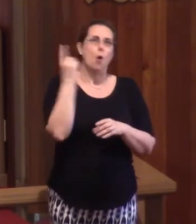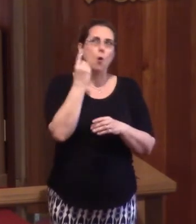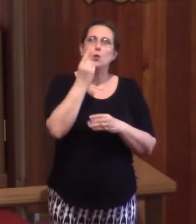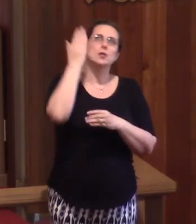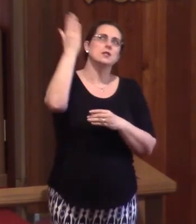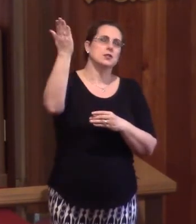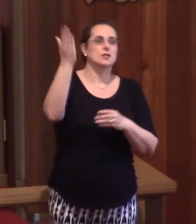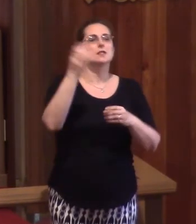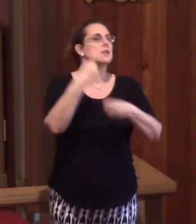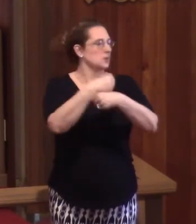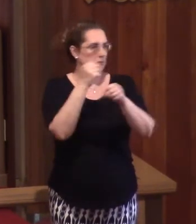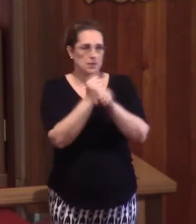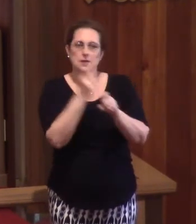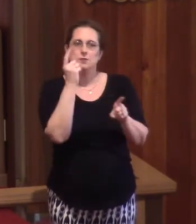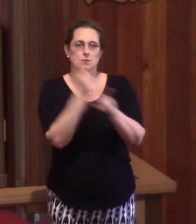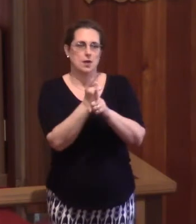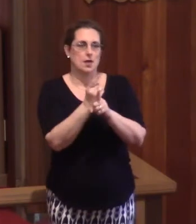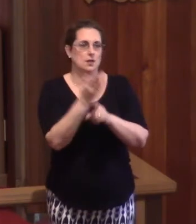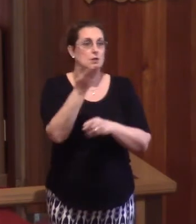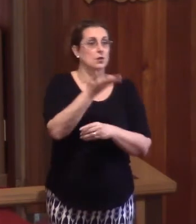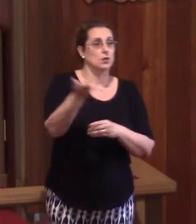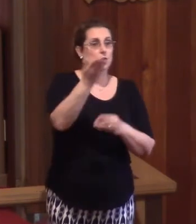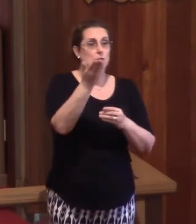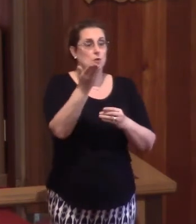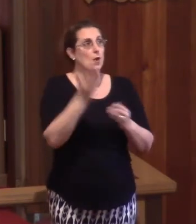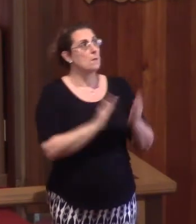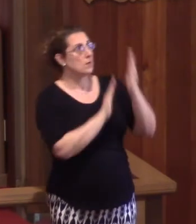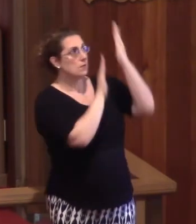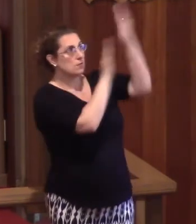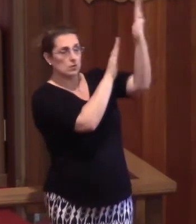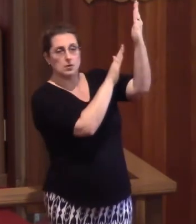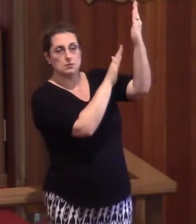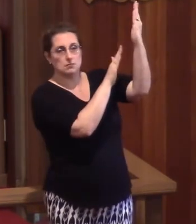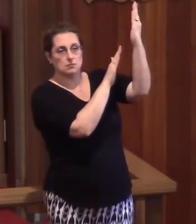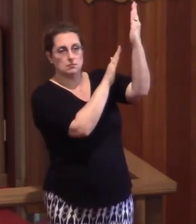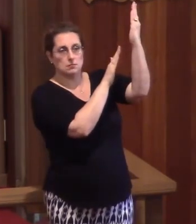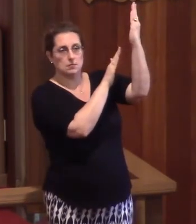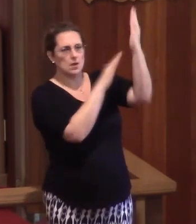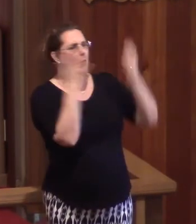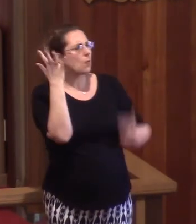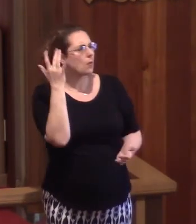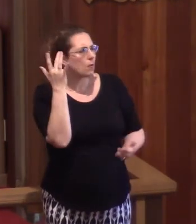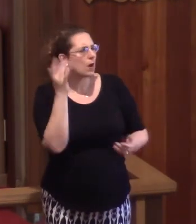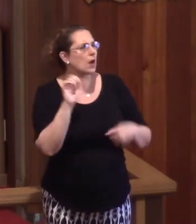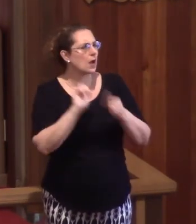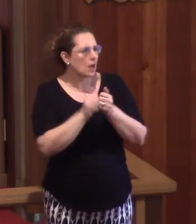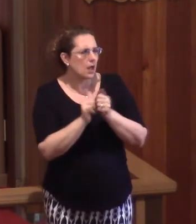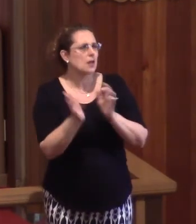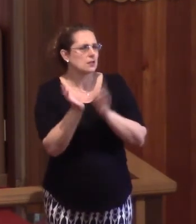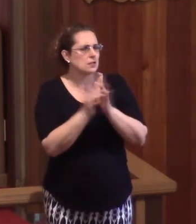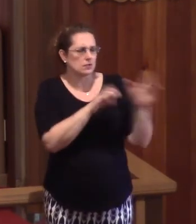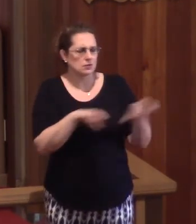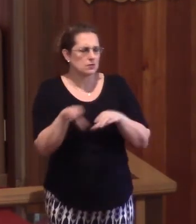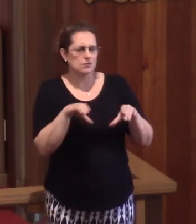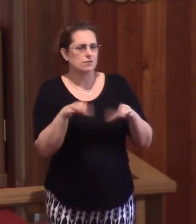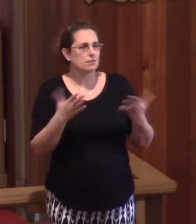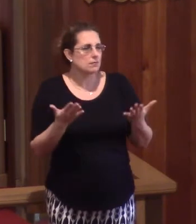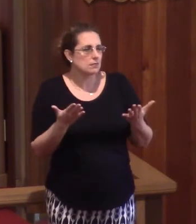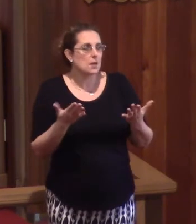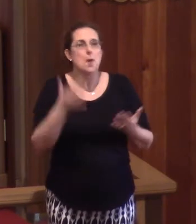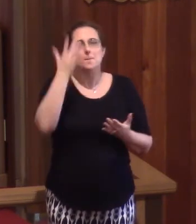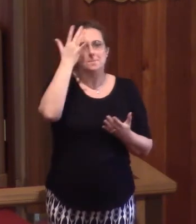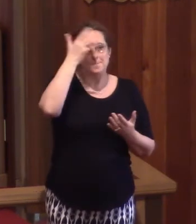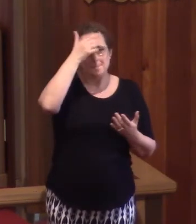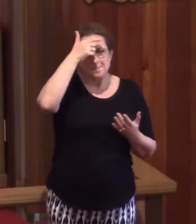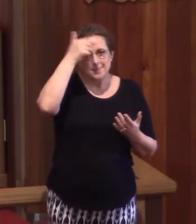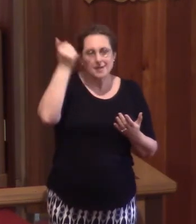justifies your presence before his Father in heaven. Why and how does Jesus do this? Because